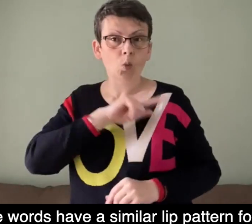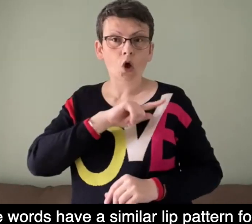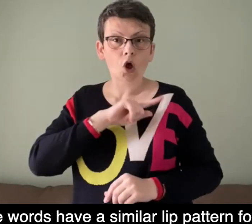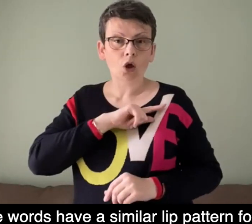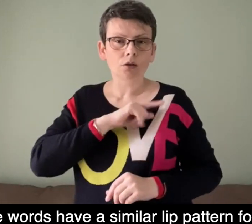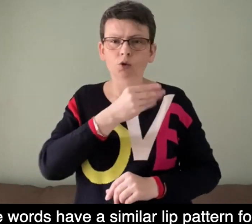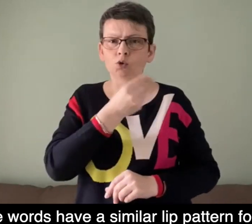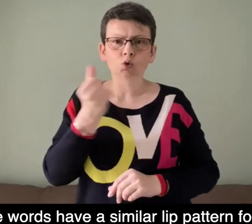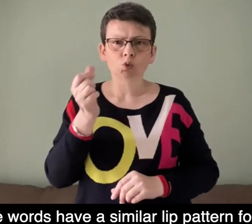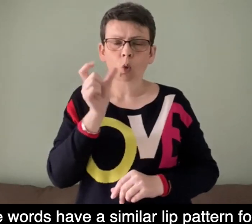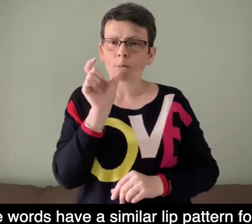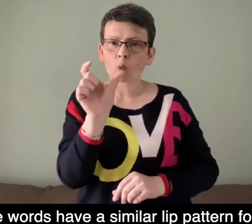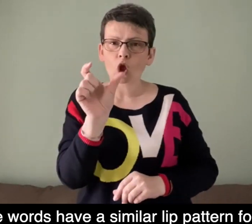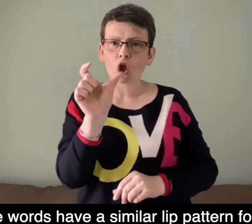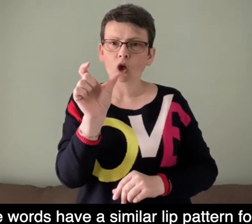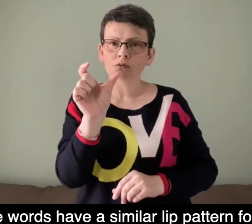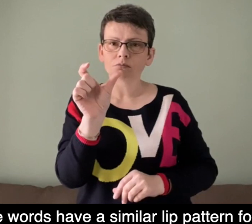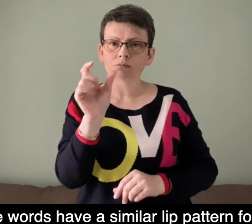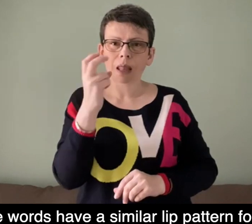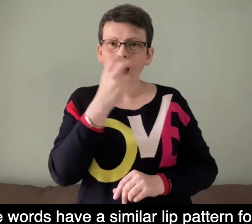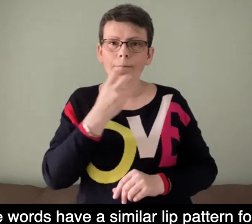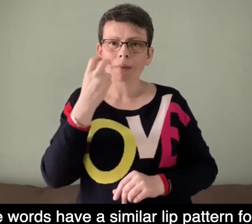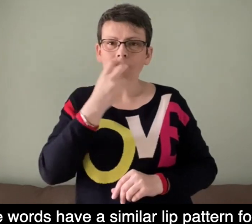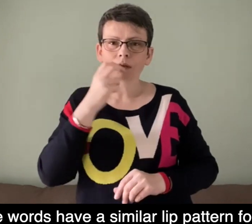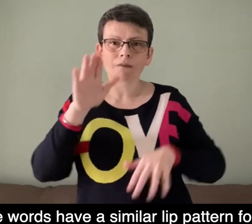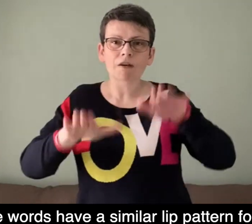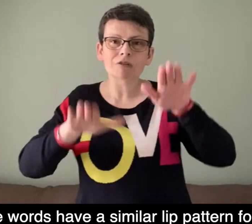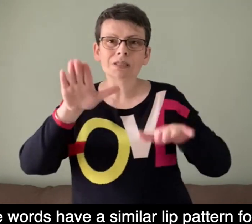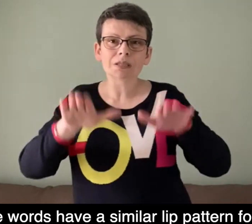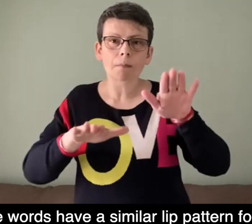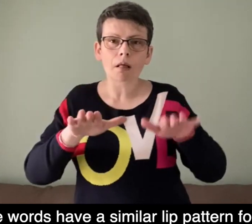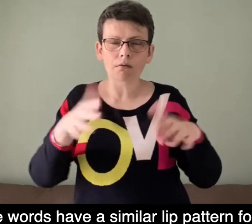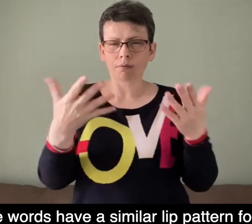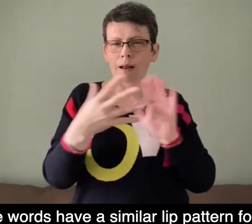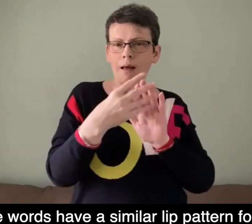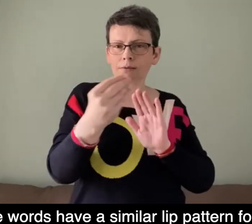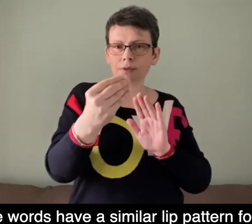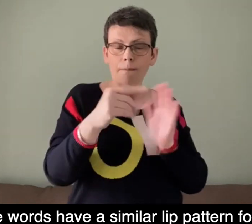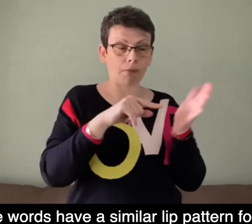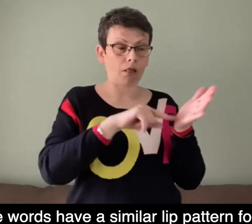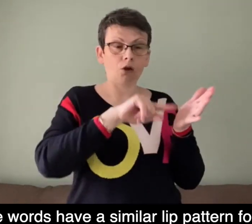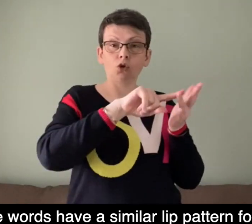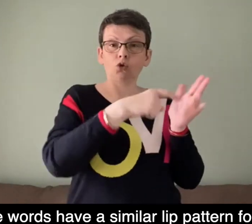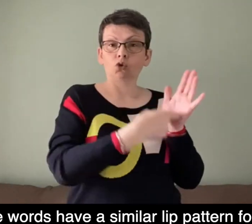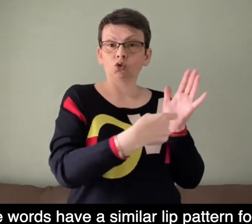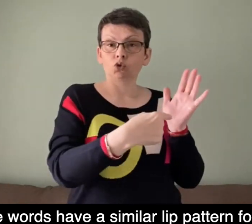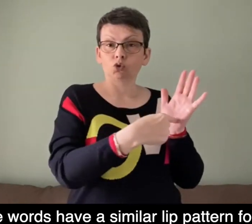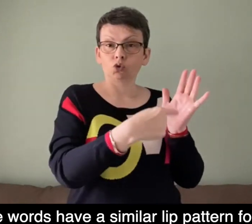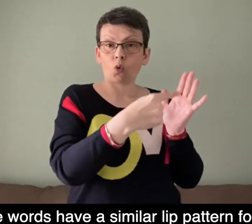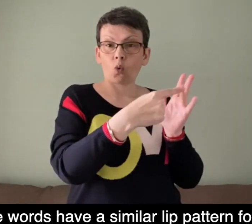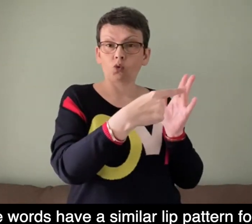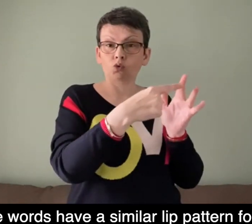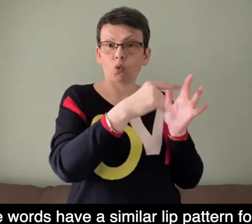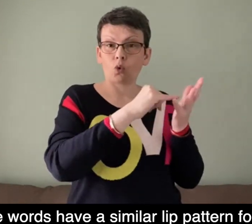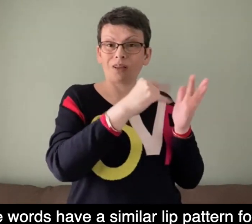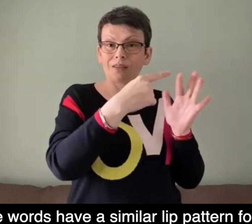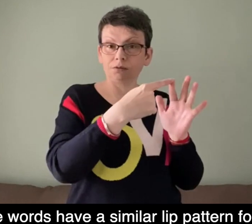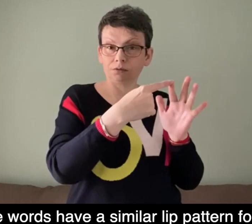Some words have a similar lip pattern. For example, tortoise and